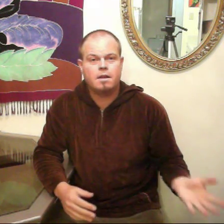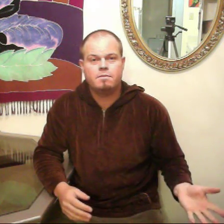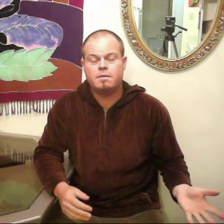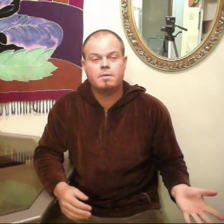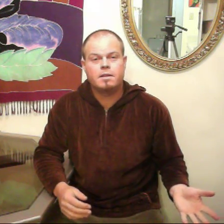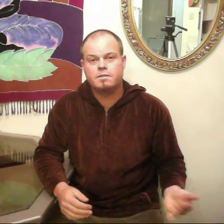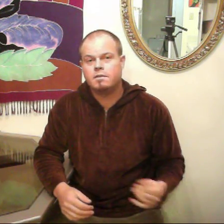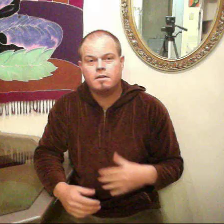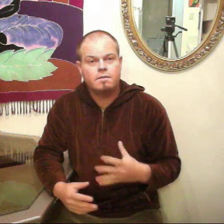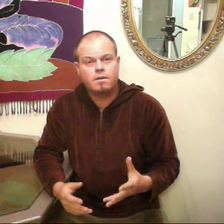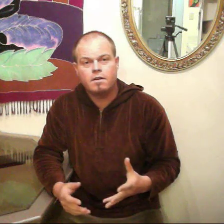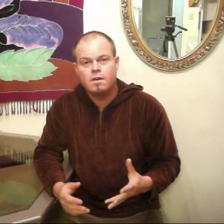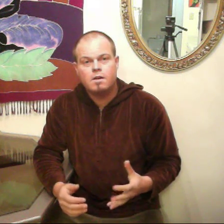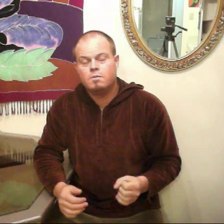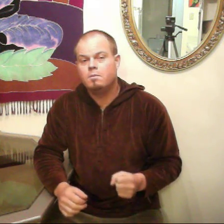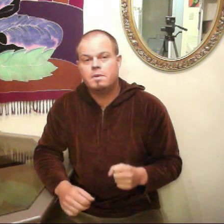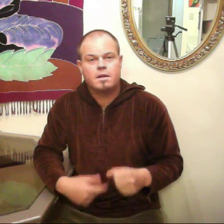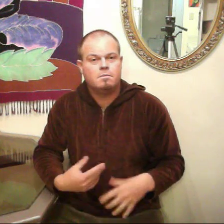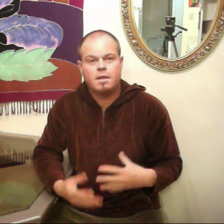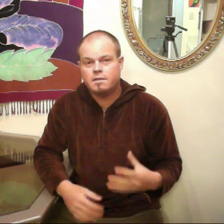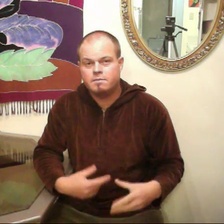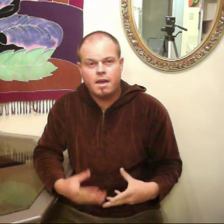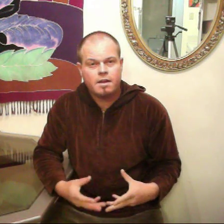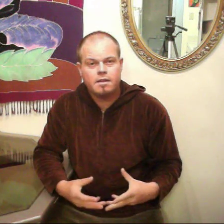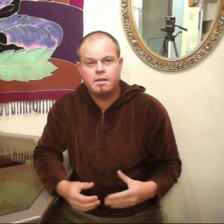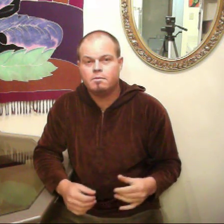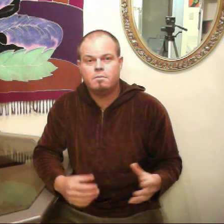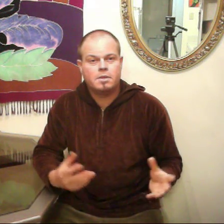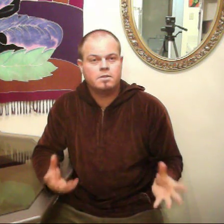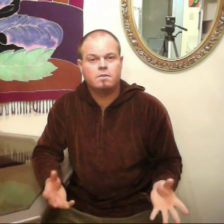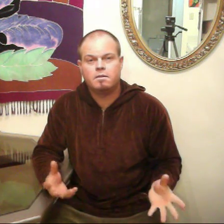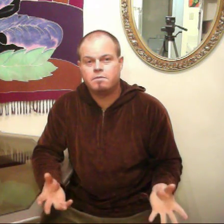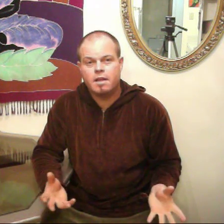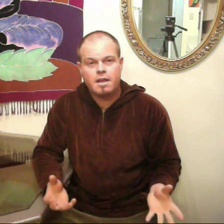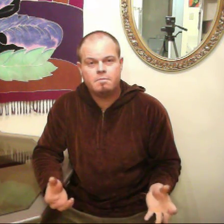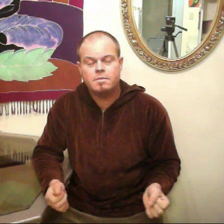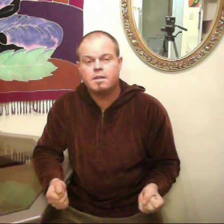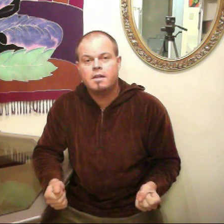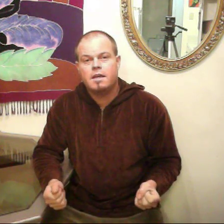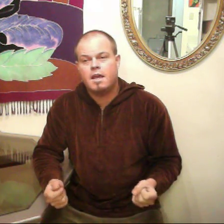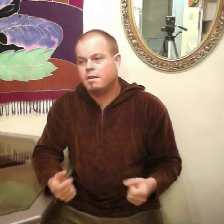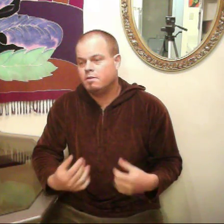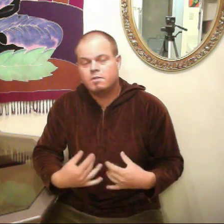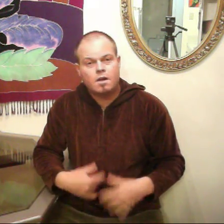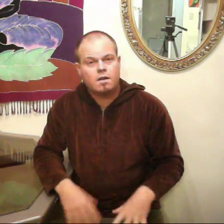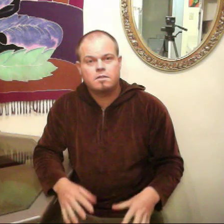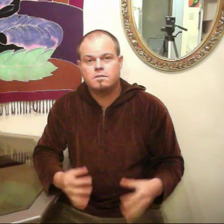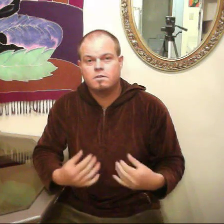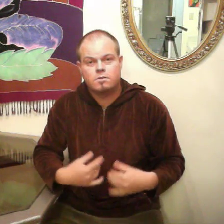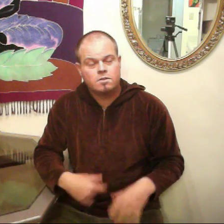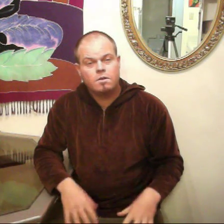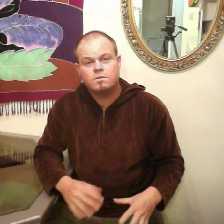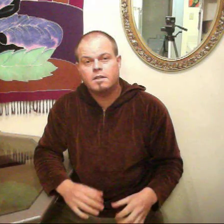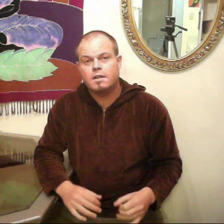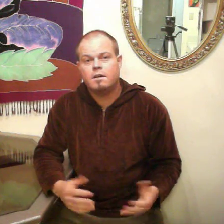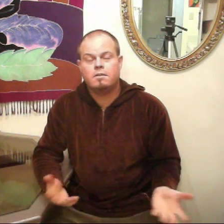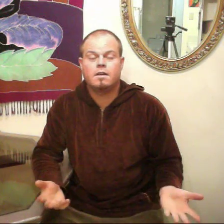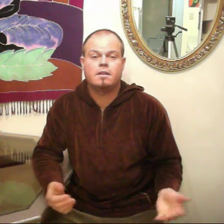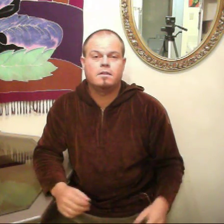benefit because their liver will become less fatty, it won't be so inflamed, and those toxins, those stones get out and,